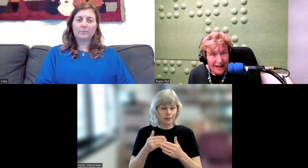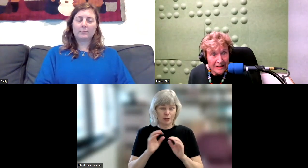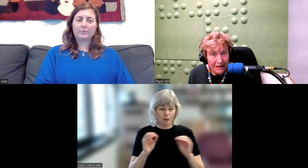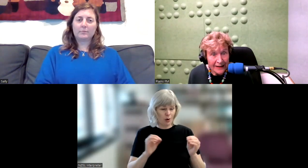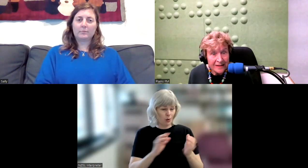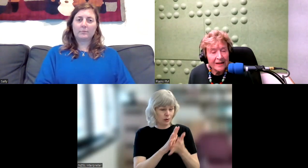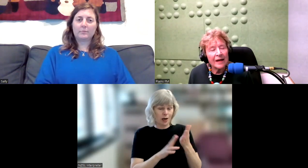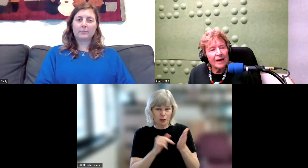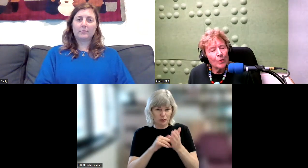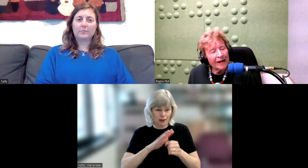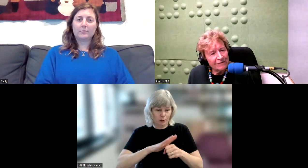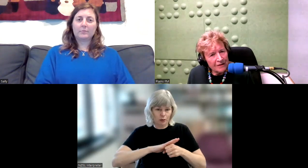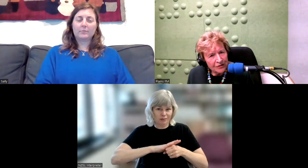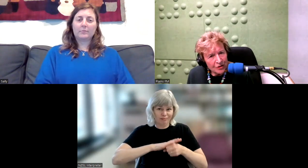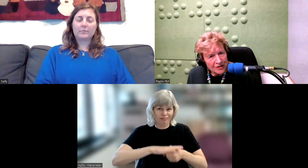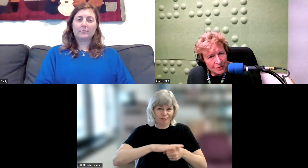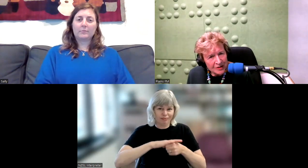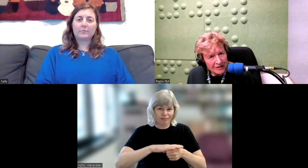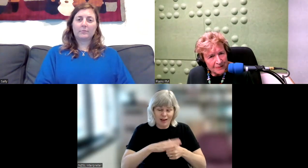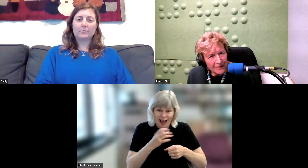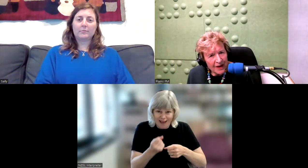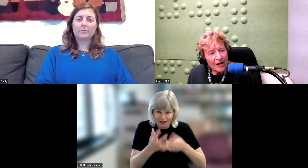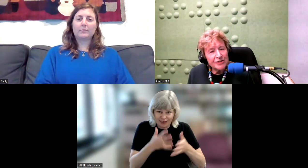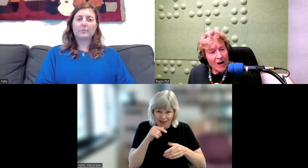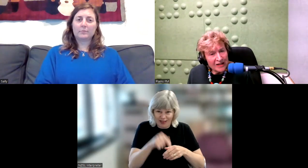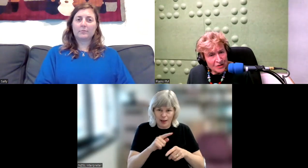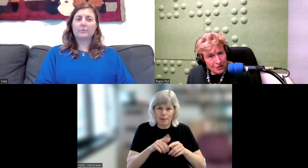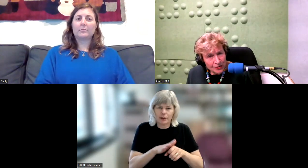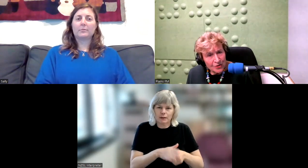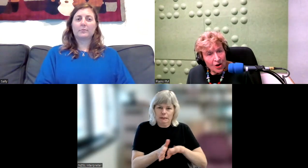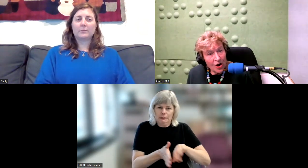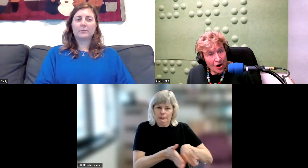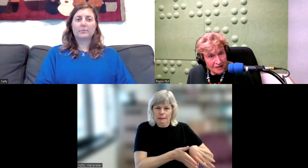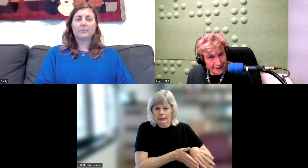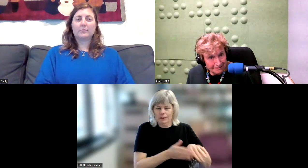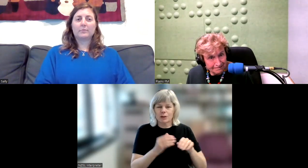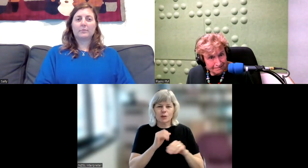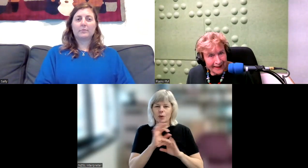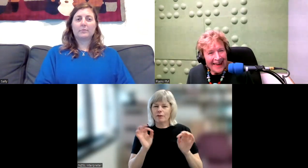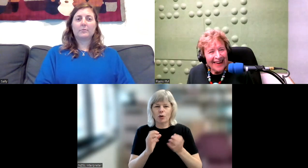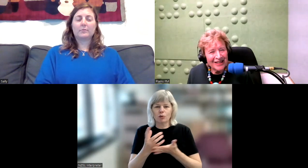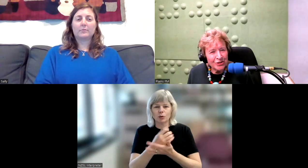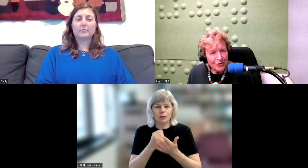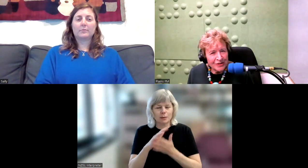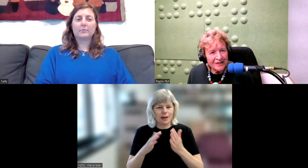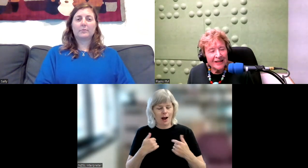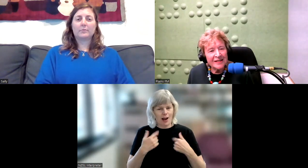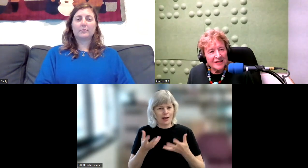underground, we had very few resources. So I had to learn Auslan and use it in a